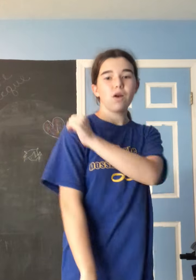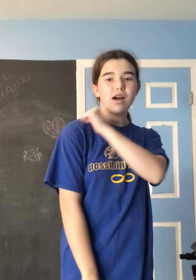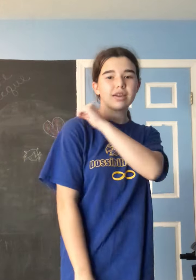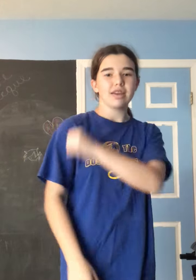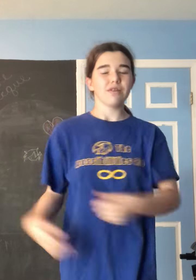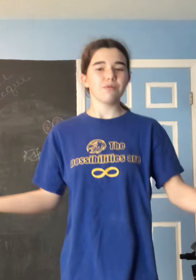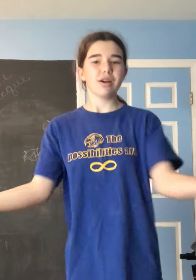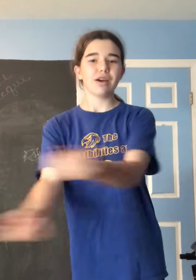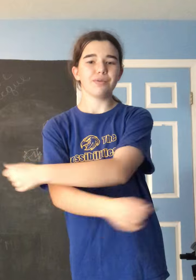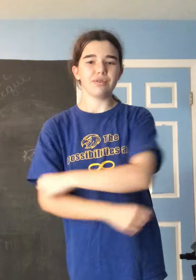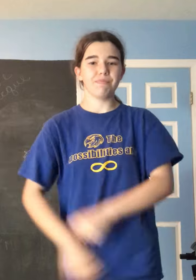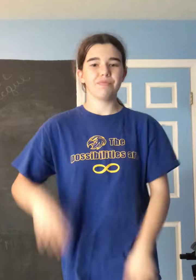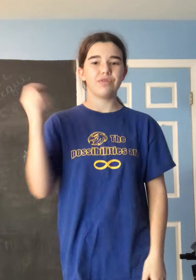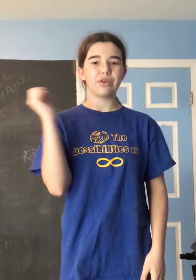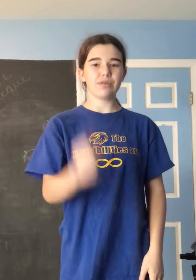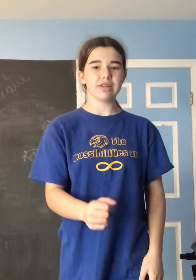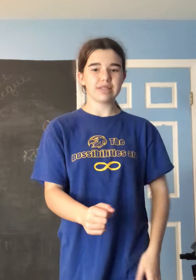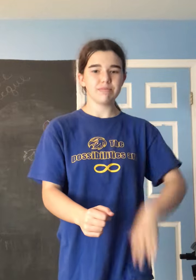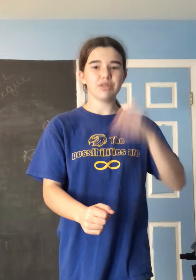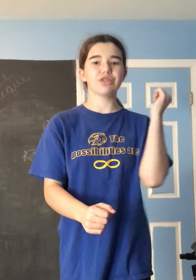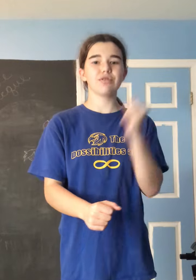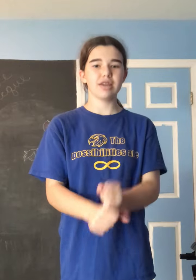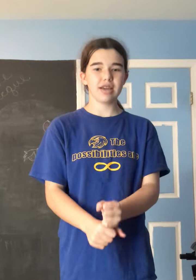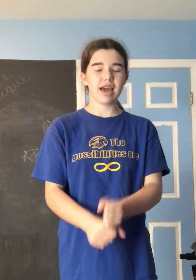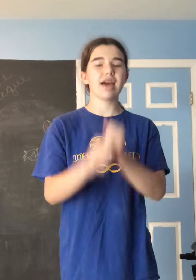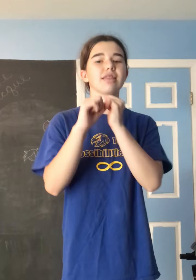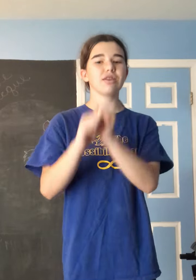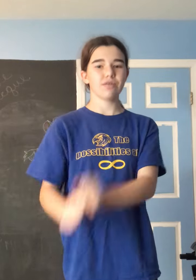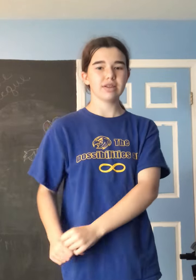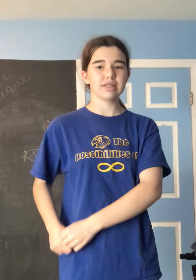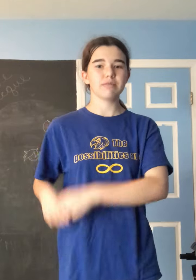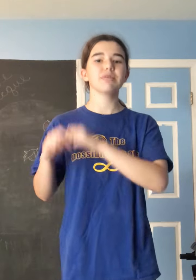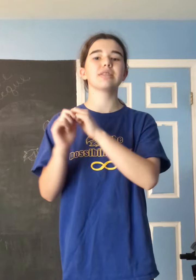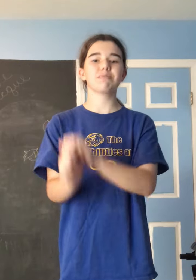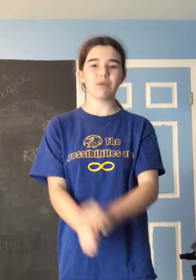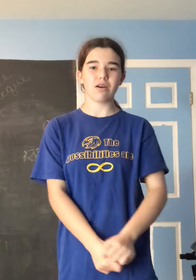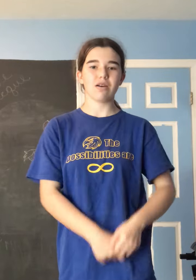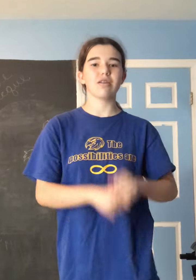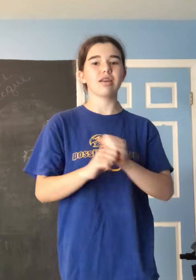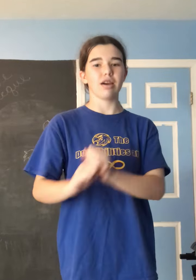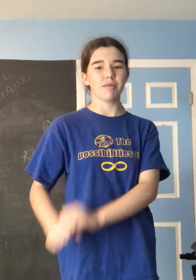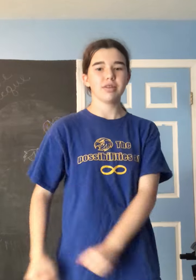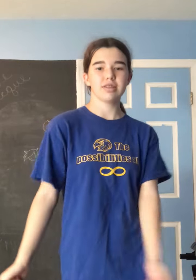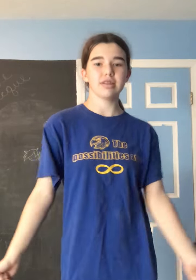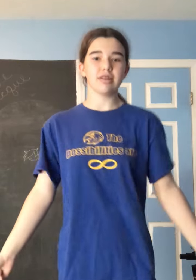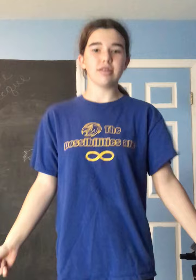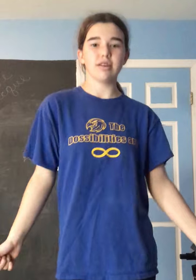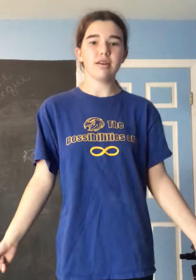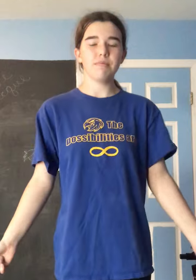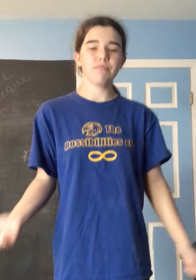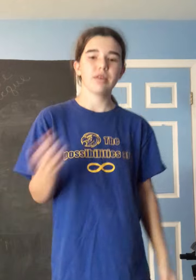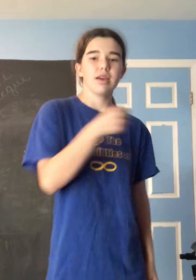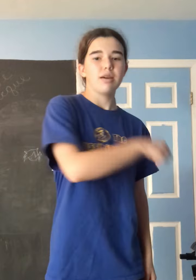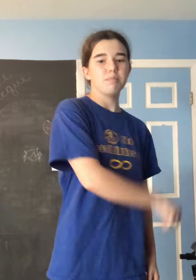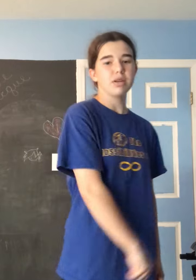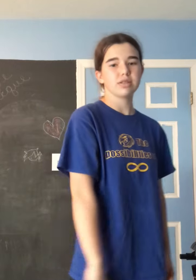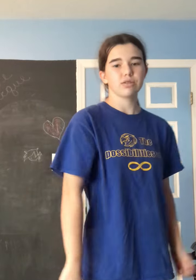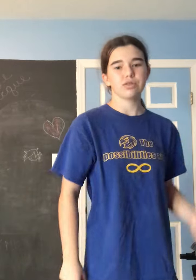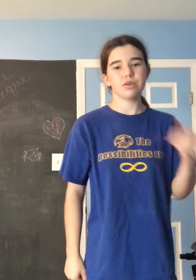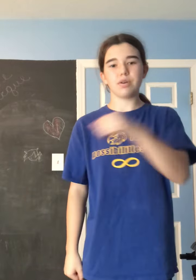Rocking around the Christmas tree at the Christmas party hop. Da-na-na-na. Mistletoe,